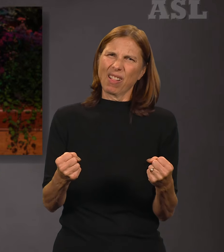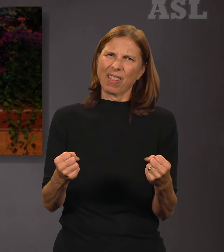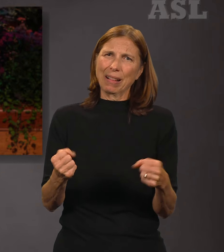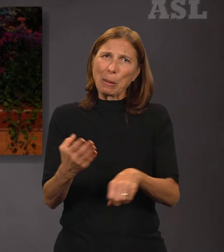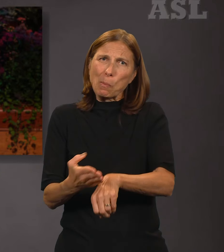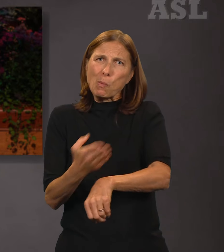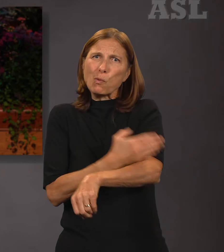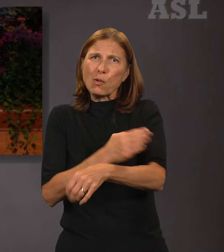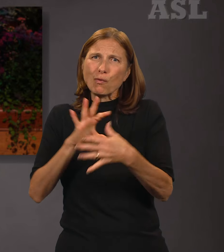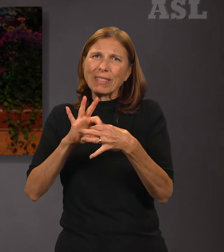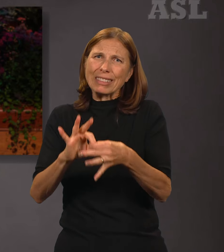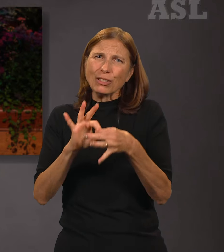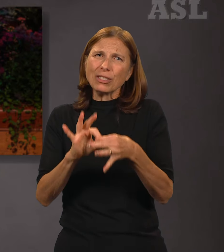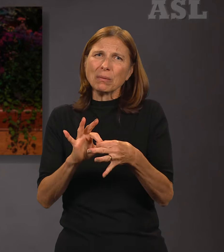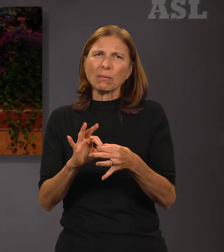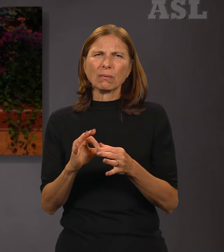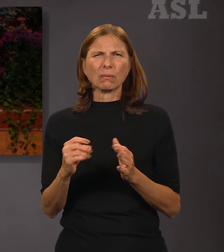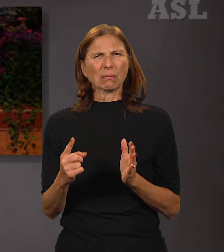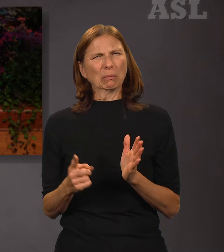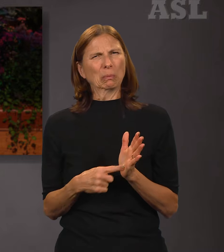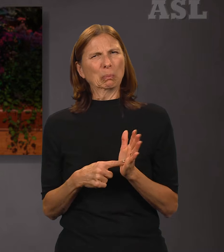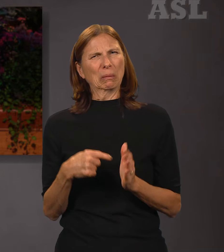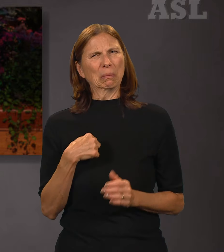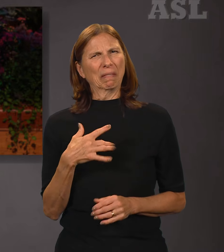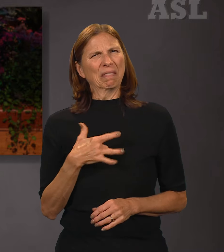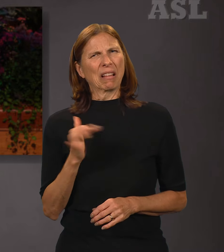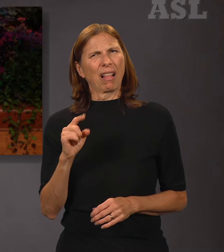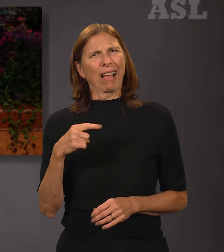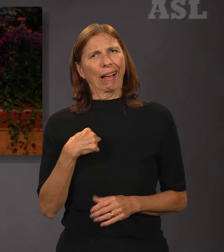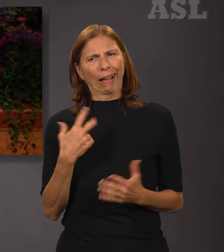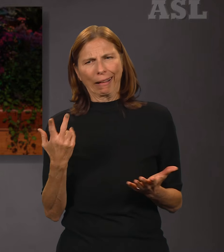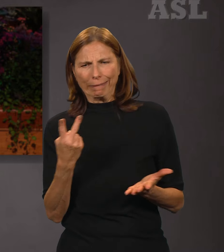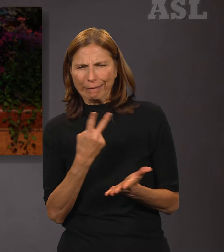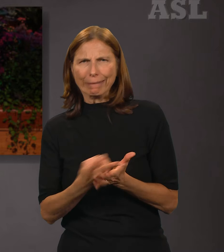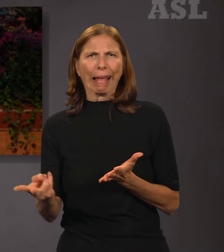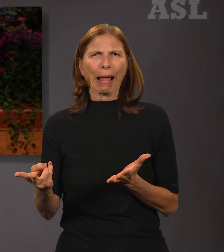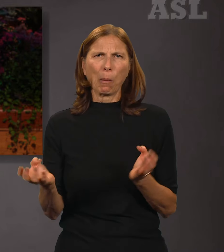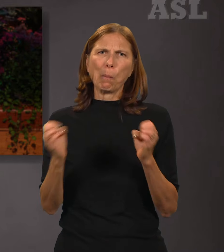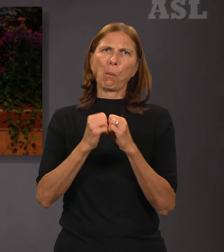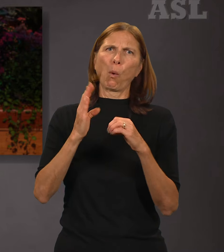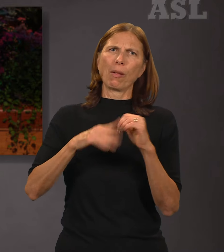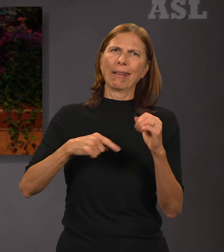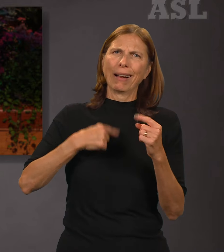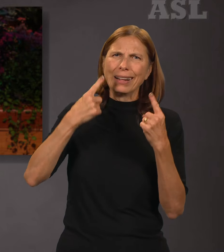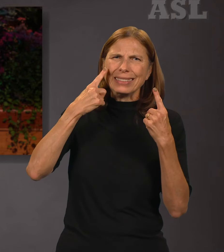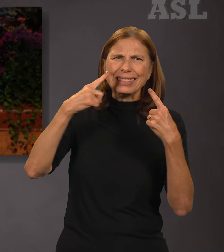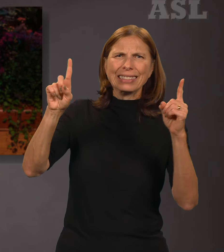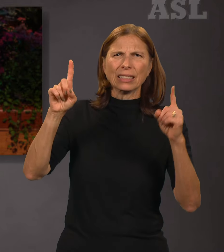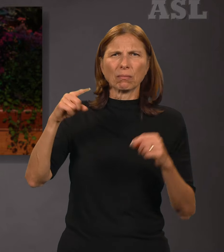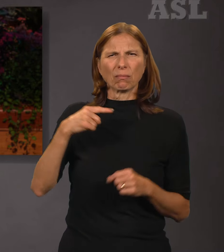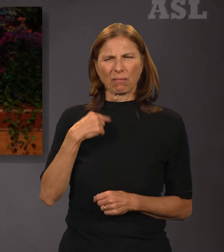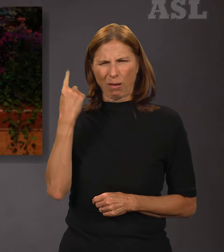At times I felt like I was failing more often than not. I wondered, did I not fix things the last time?